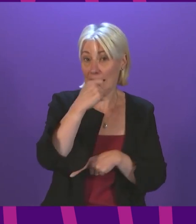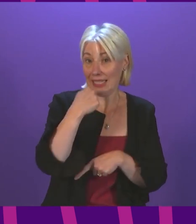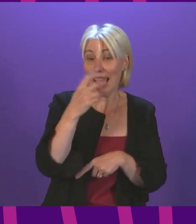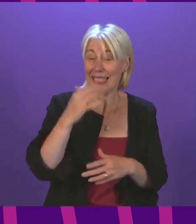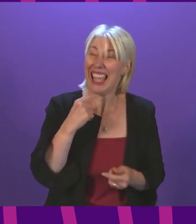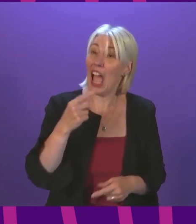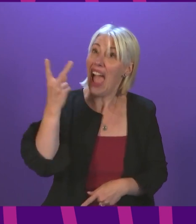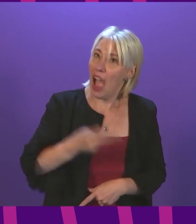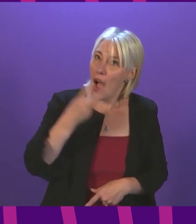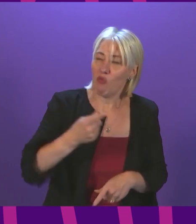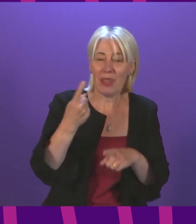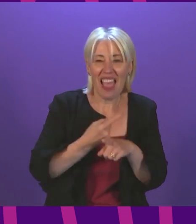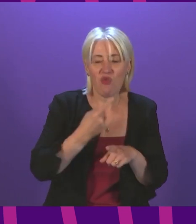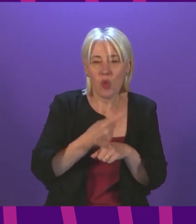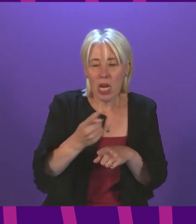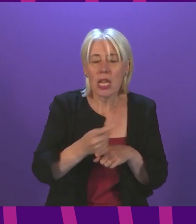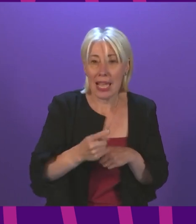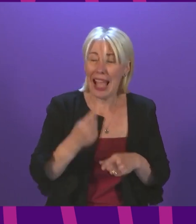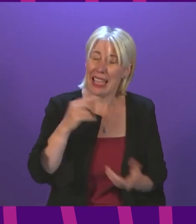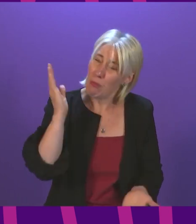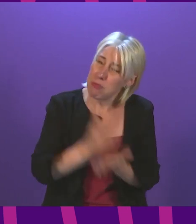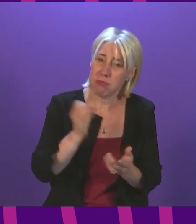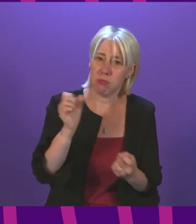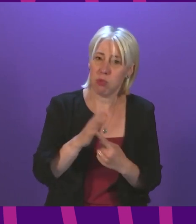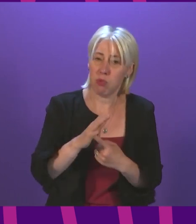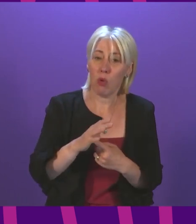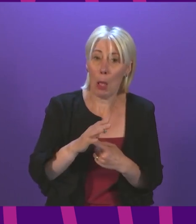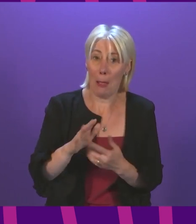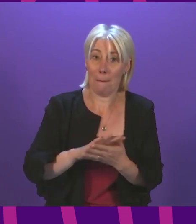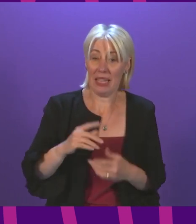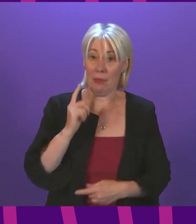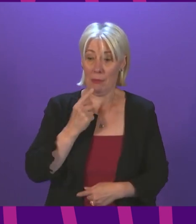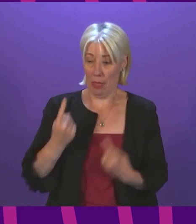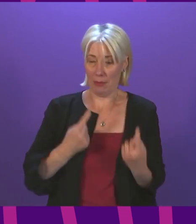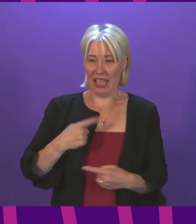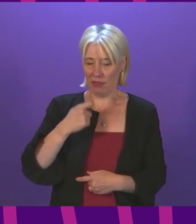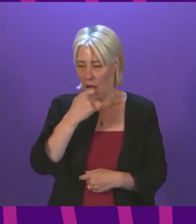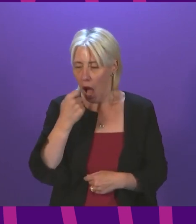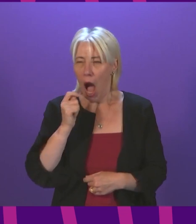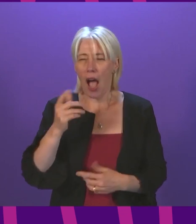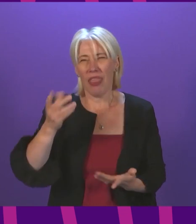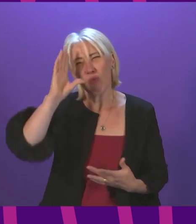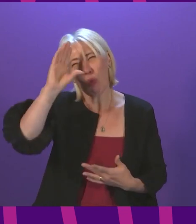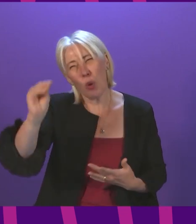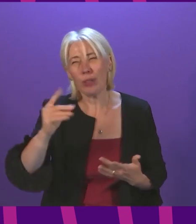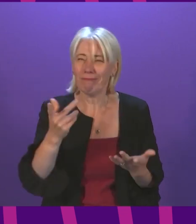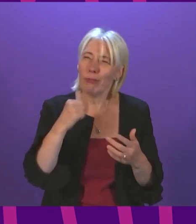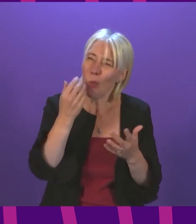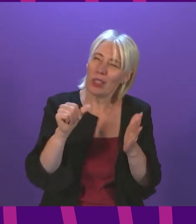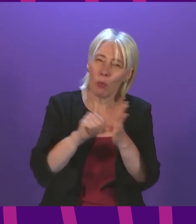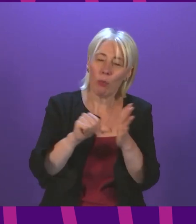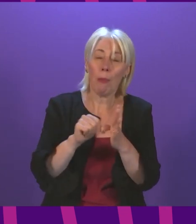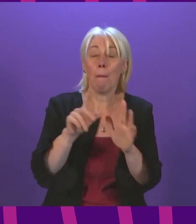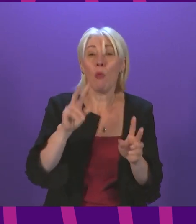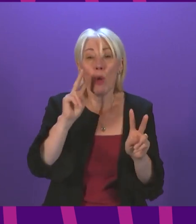the importance of it every week is extremely important it is self-reported and therefore there are deficiencies in that but that is something I have said we will keep